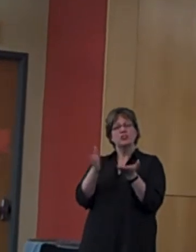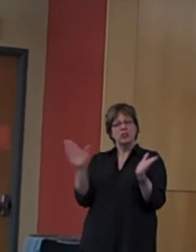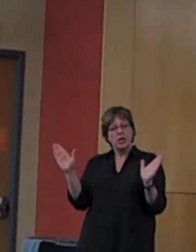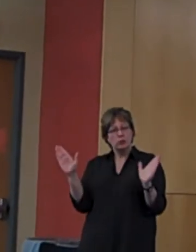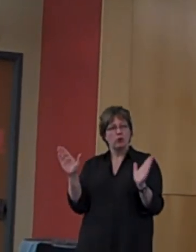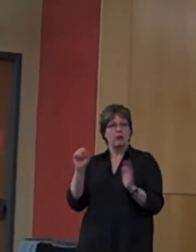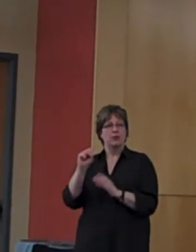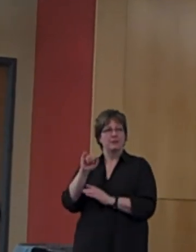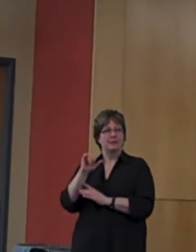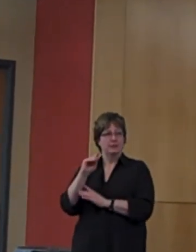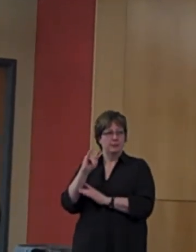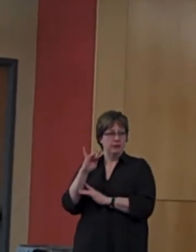of anxiety.